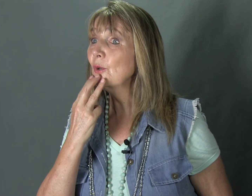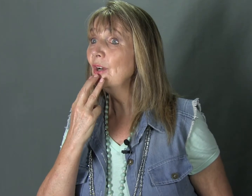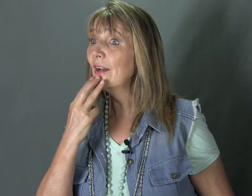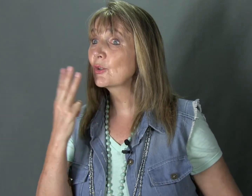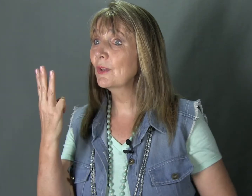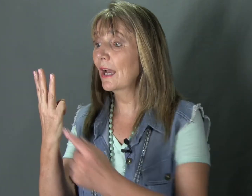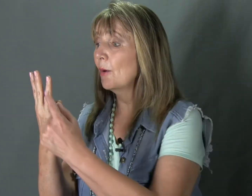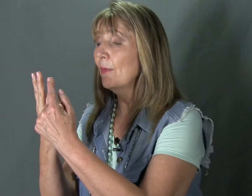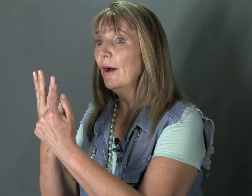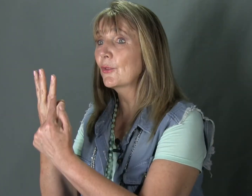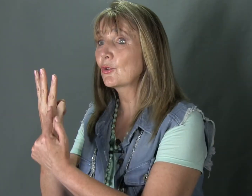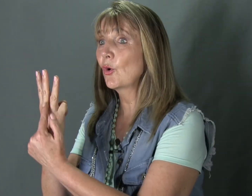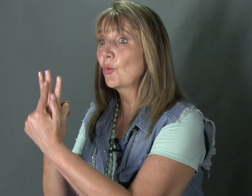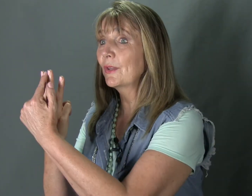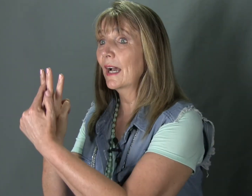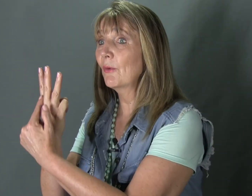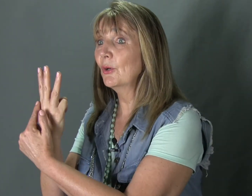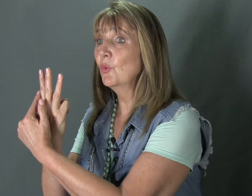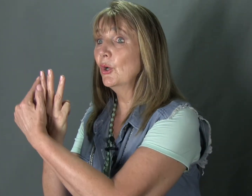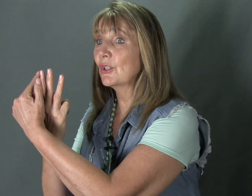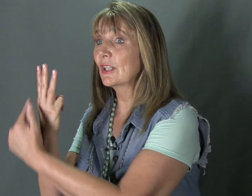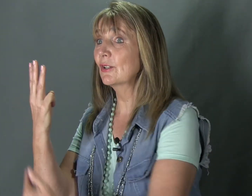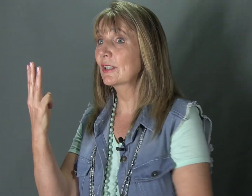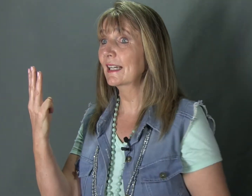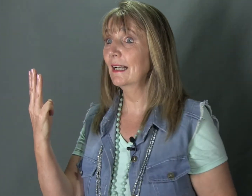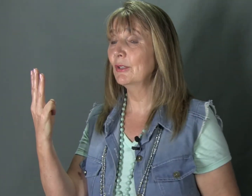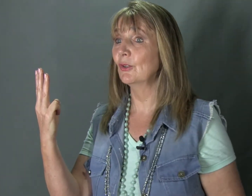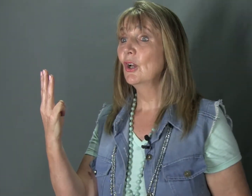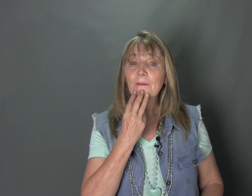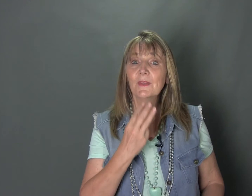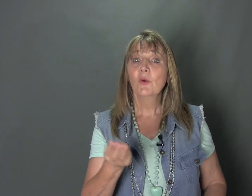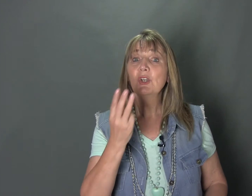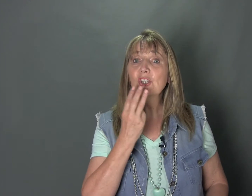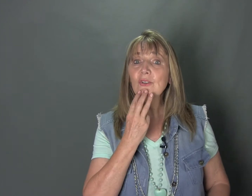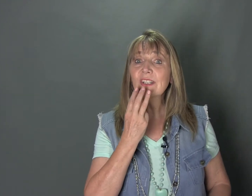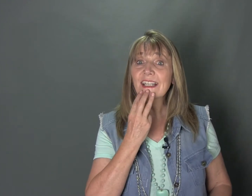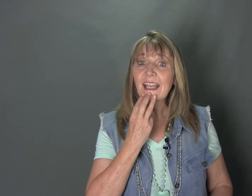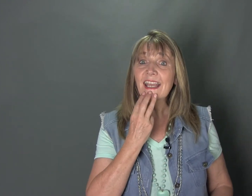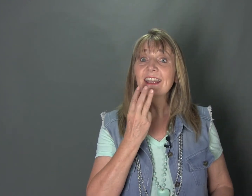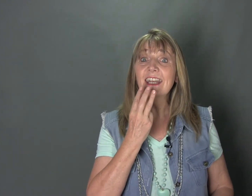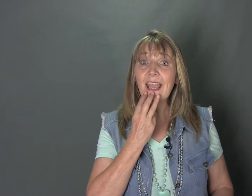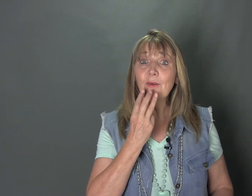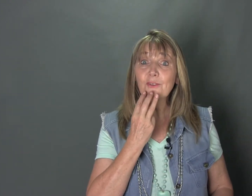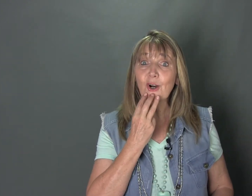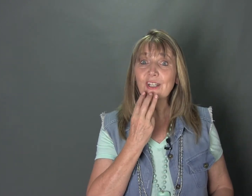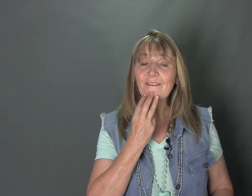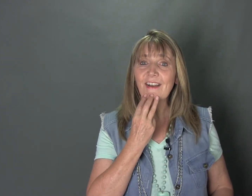pronounce with our mouths or with our words. This looks like a W. We should not say the name of God in